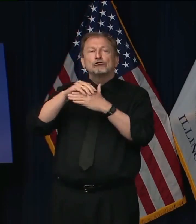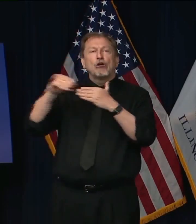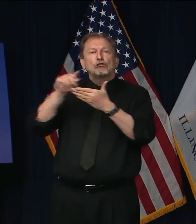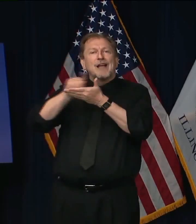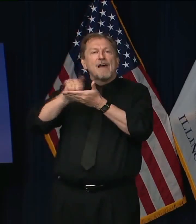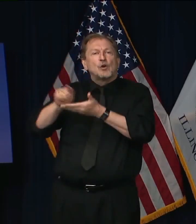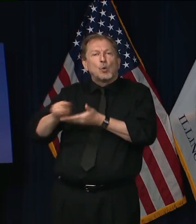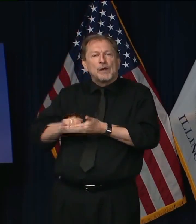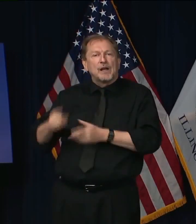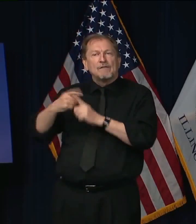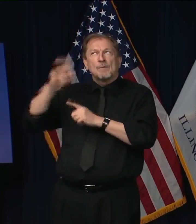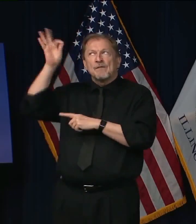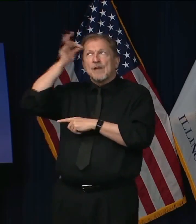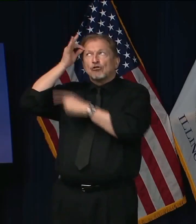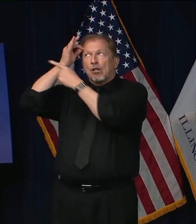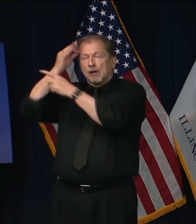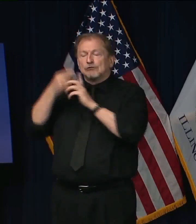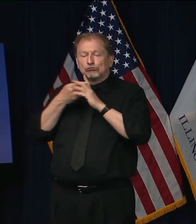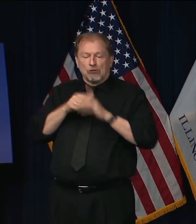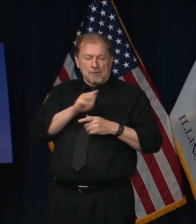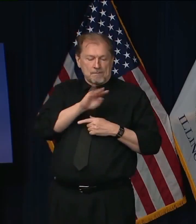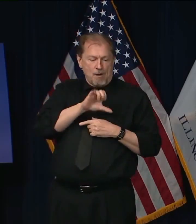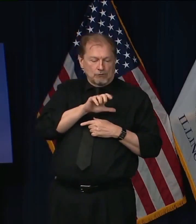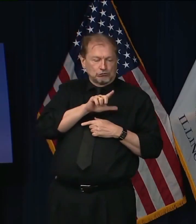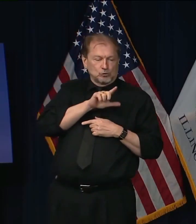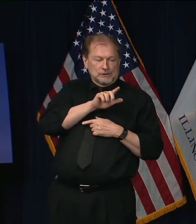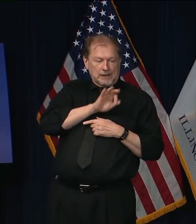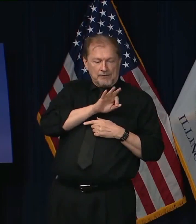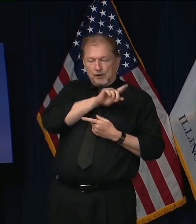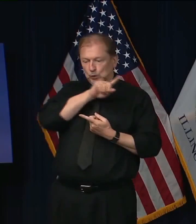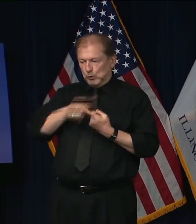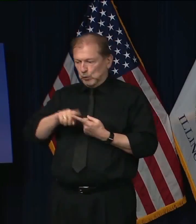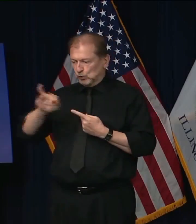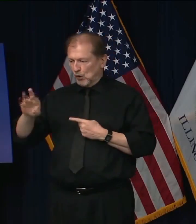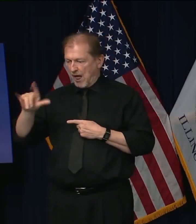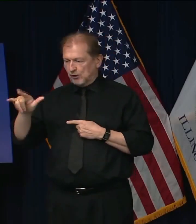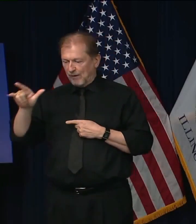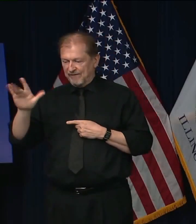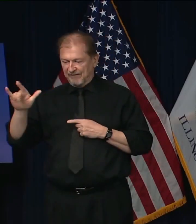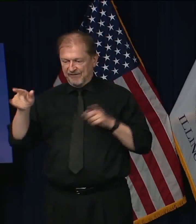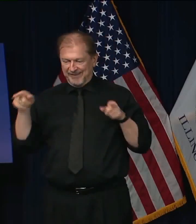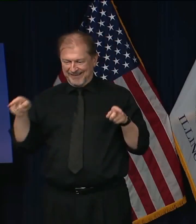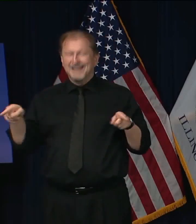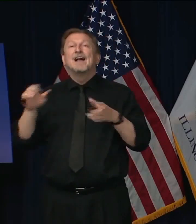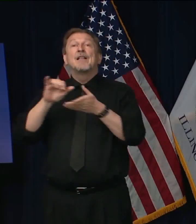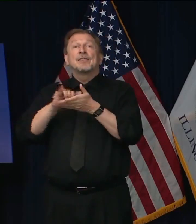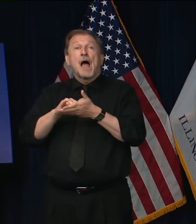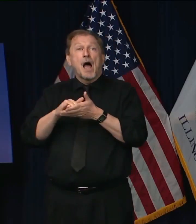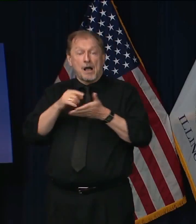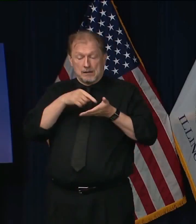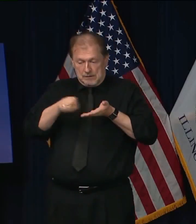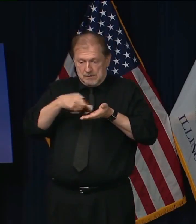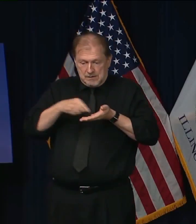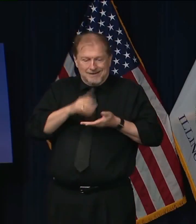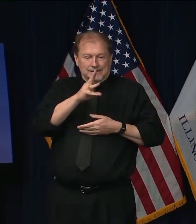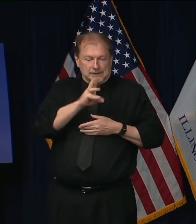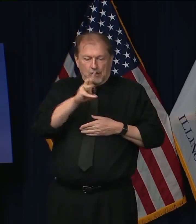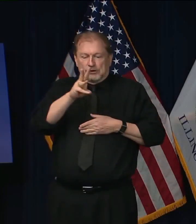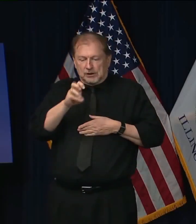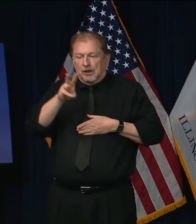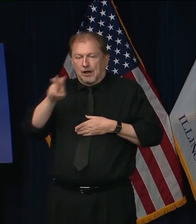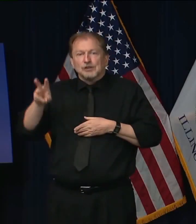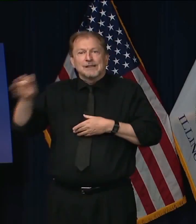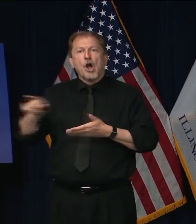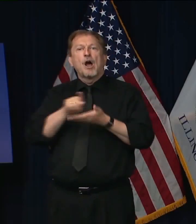benefits from March 29th through July 25th through the Federal CARES Act, offering our residents and their families